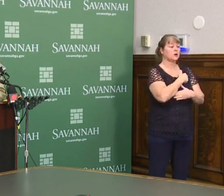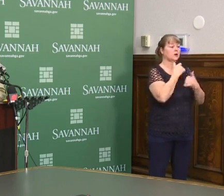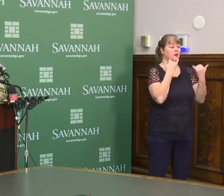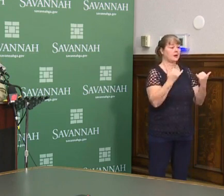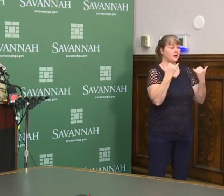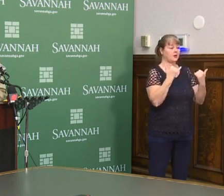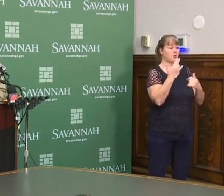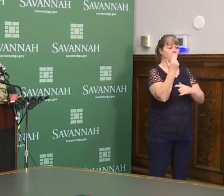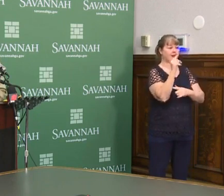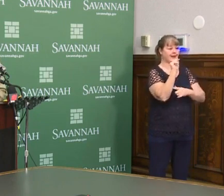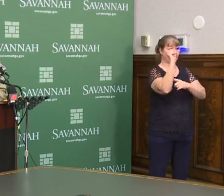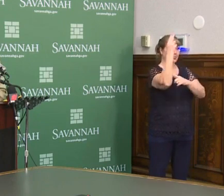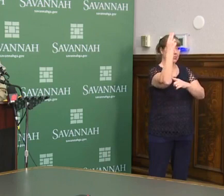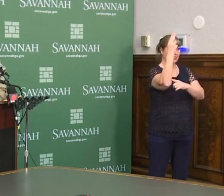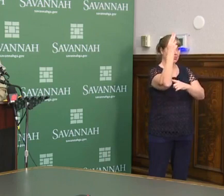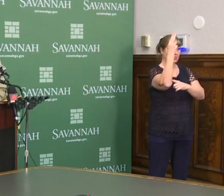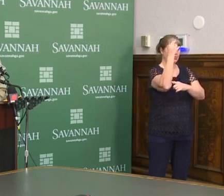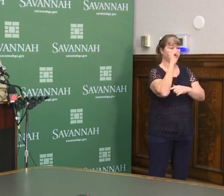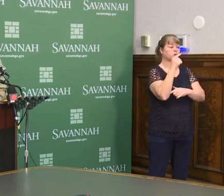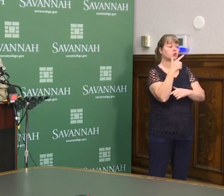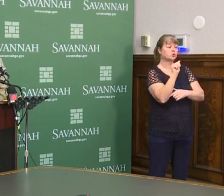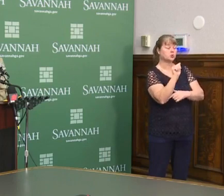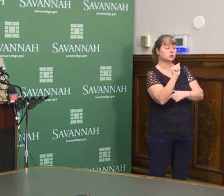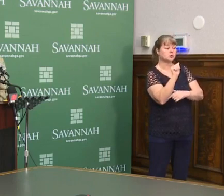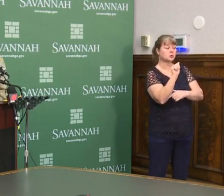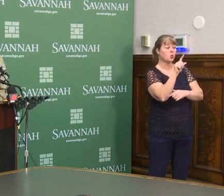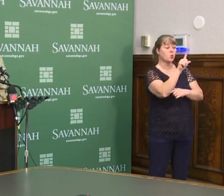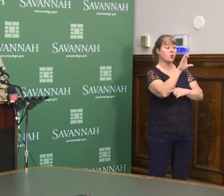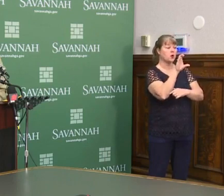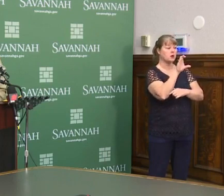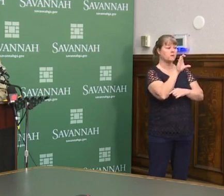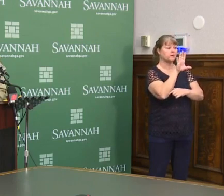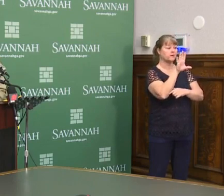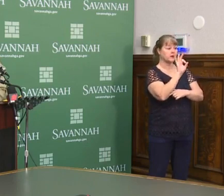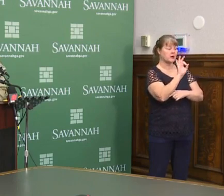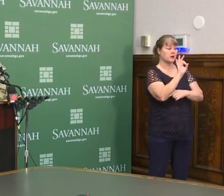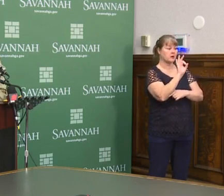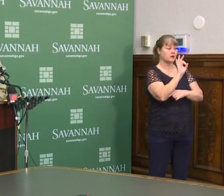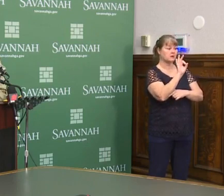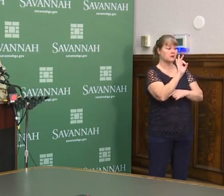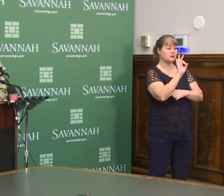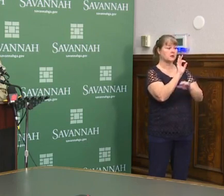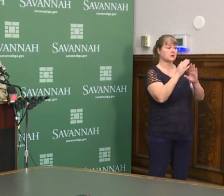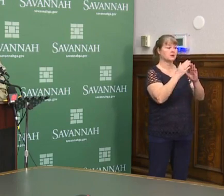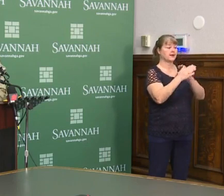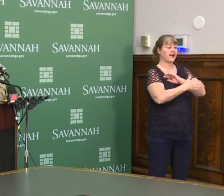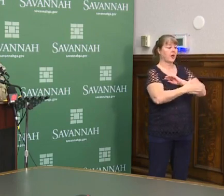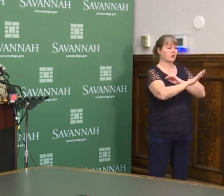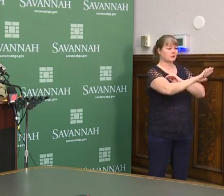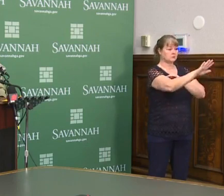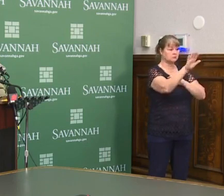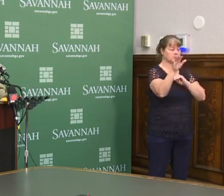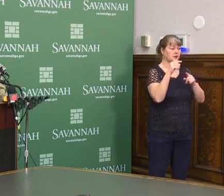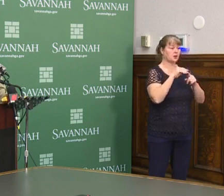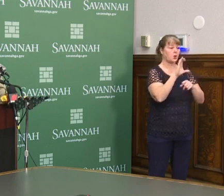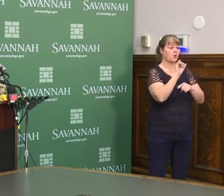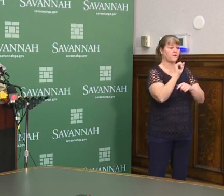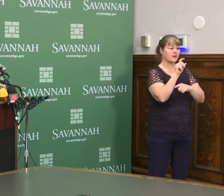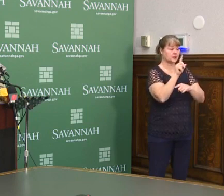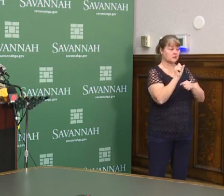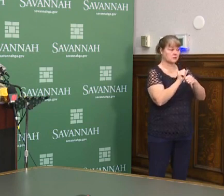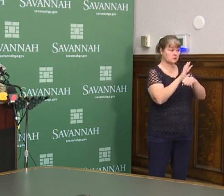13th of Georgia's 159 counties in COVID